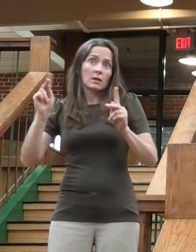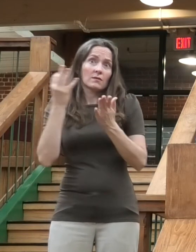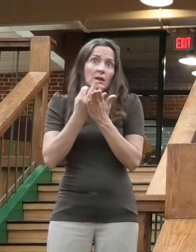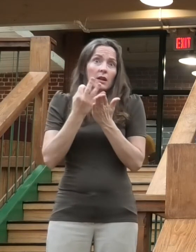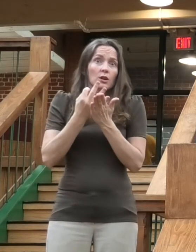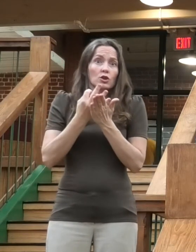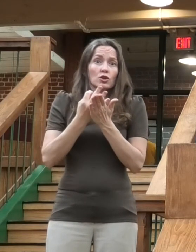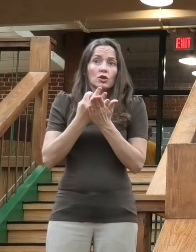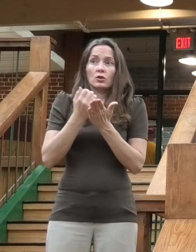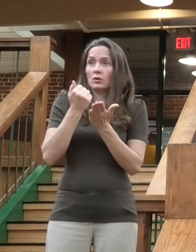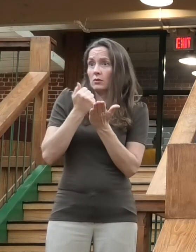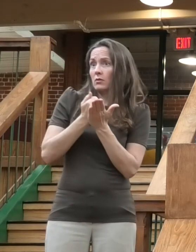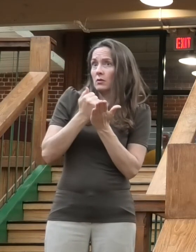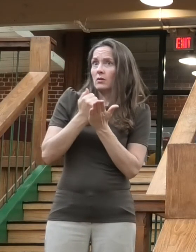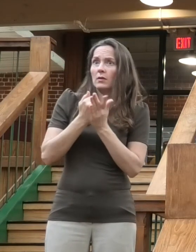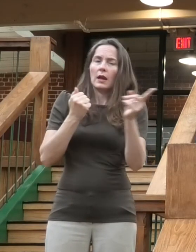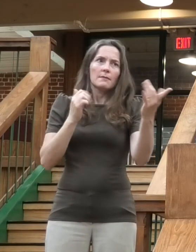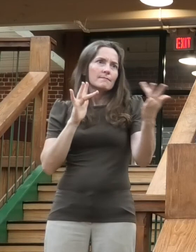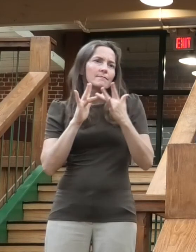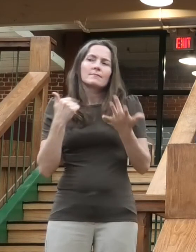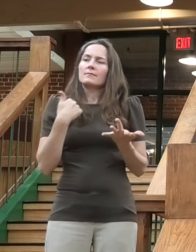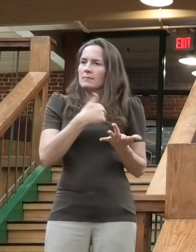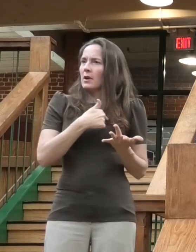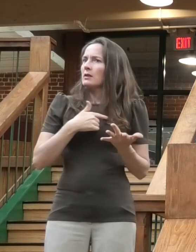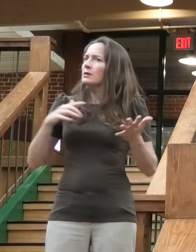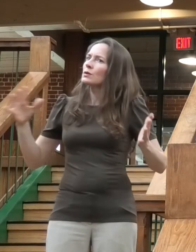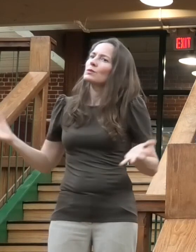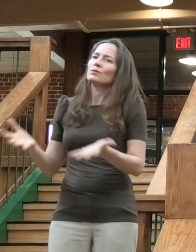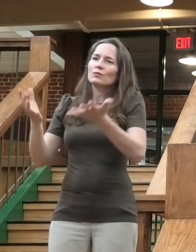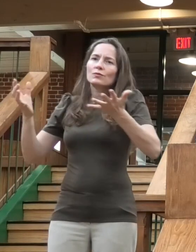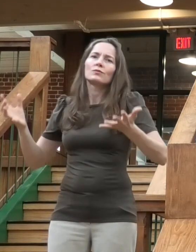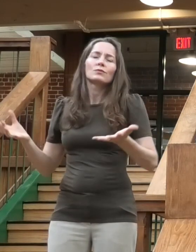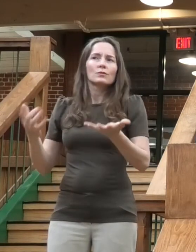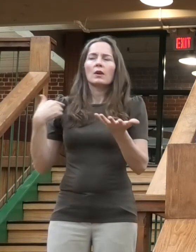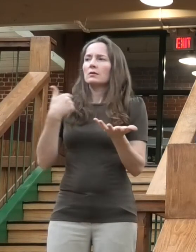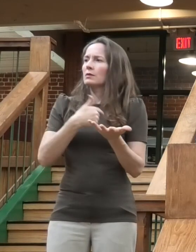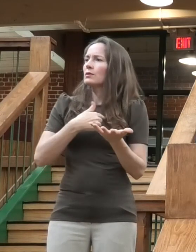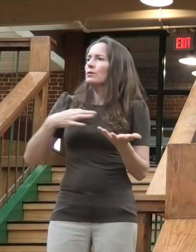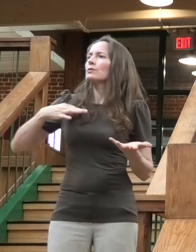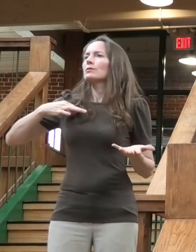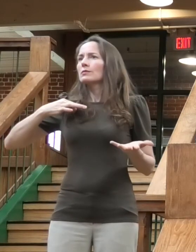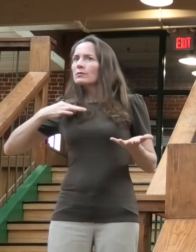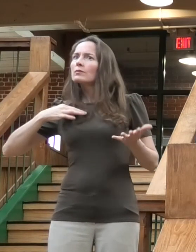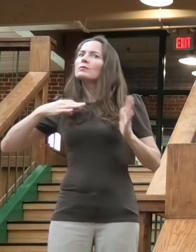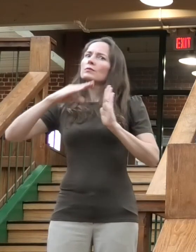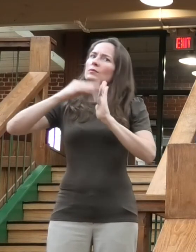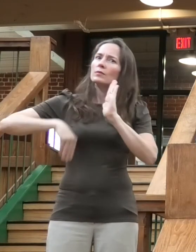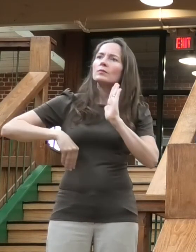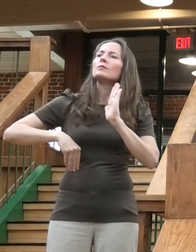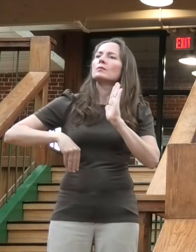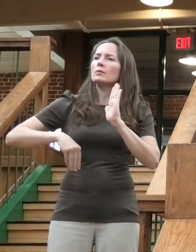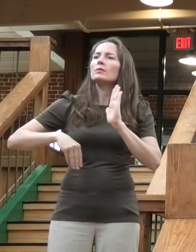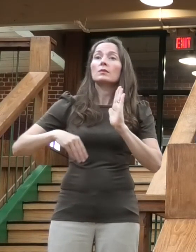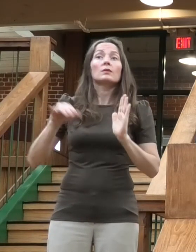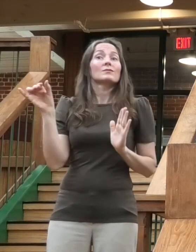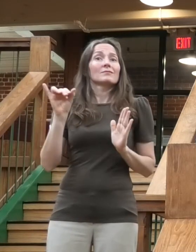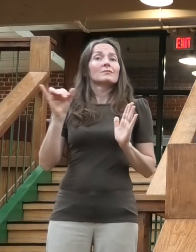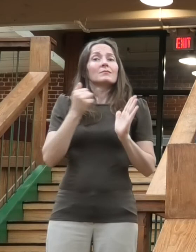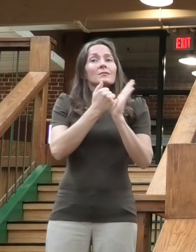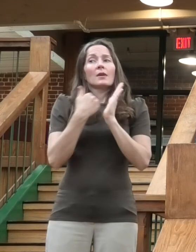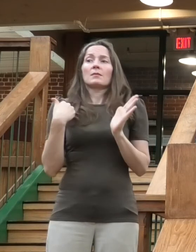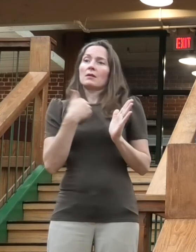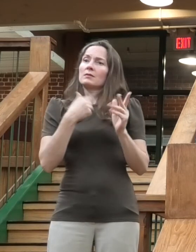in the application for help from these grant programs as soon as they were announced by the Howard County Economic Development